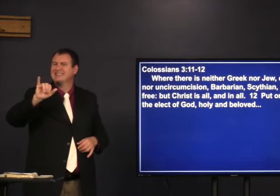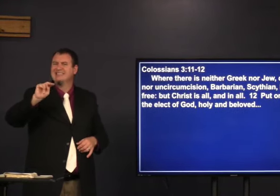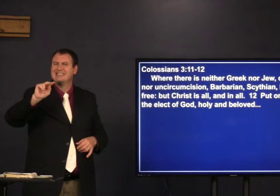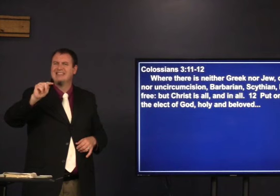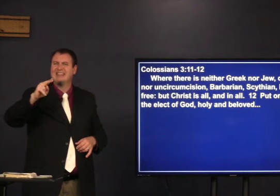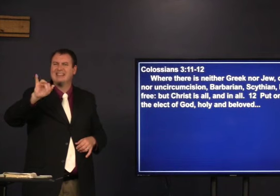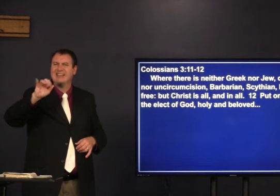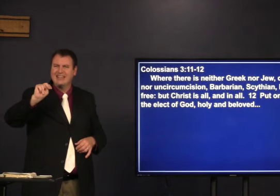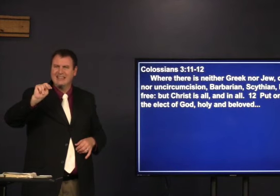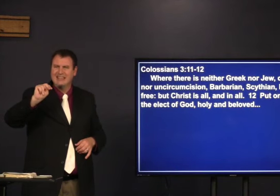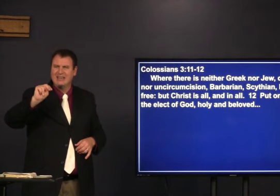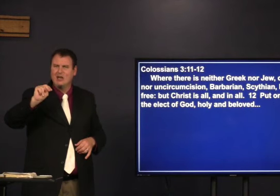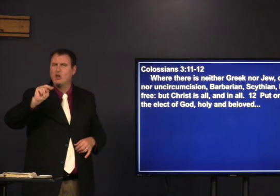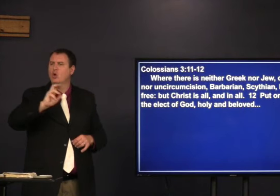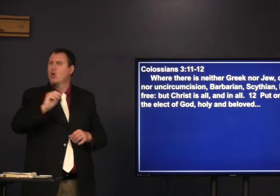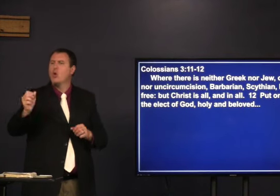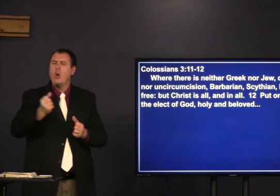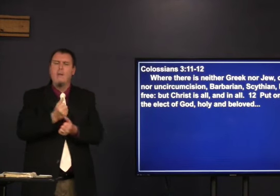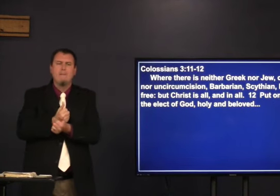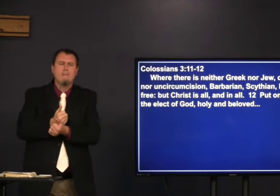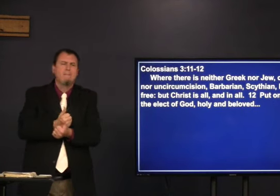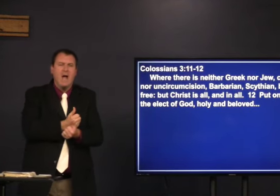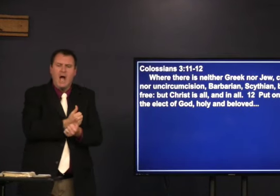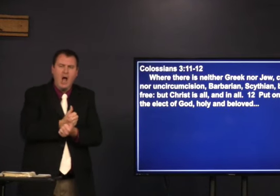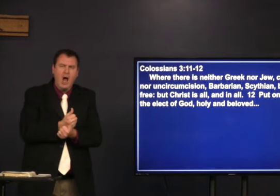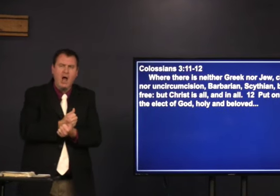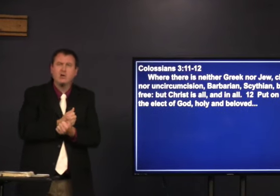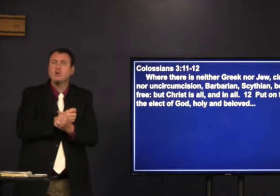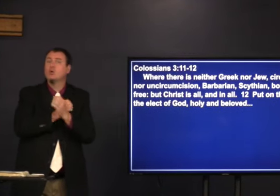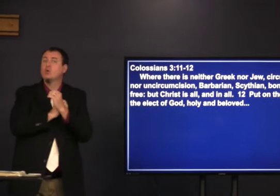Barbarian, nocythian, armed nor free.